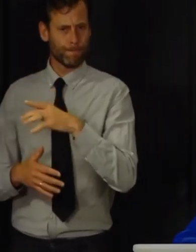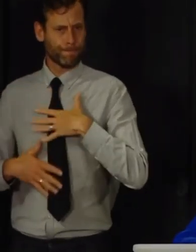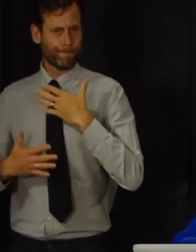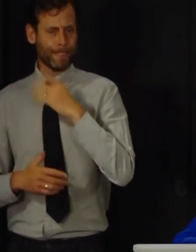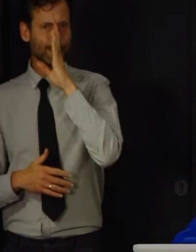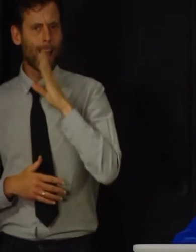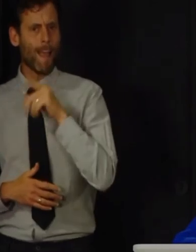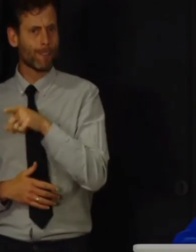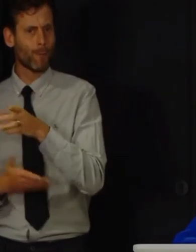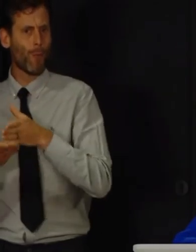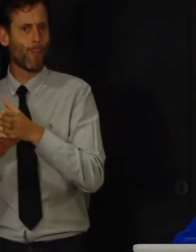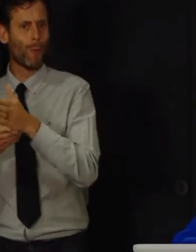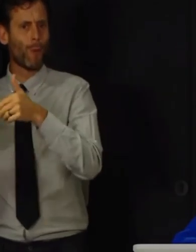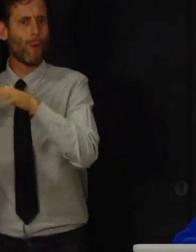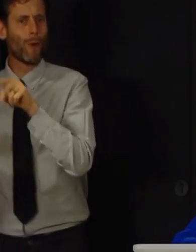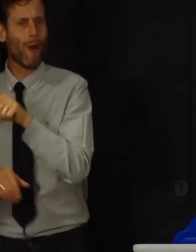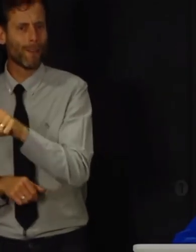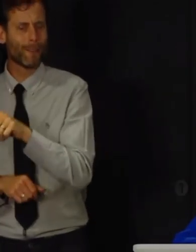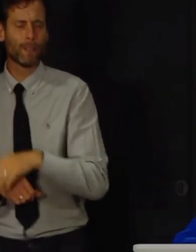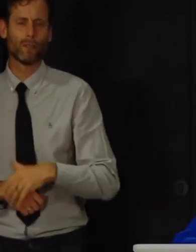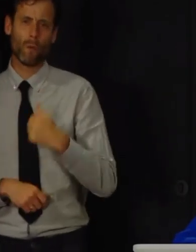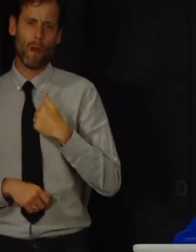my deepest condolences to everyone who's lost a loved one.